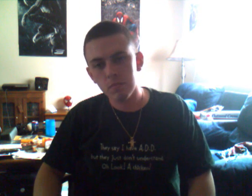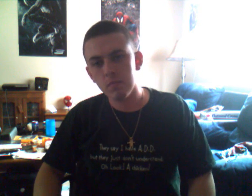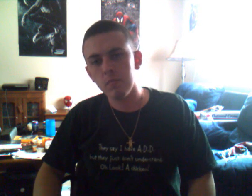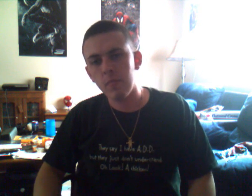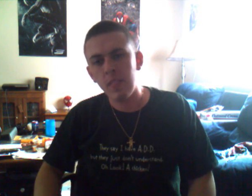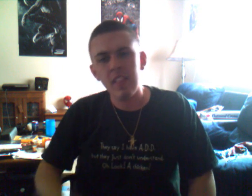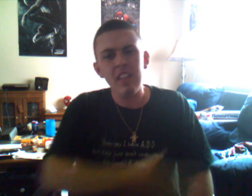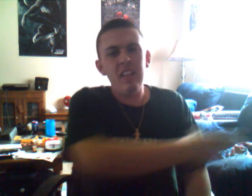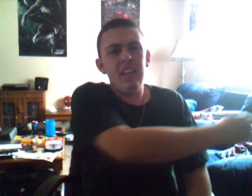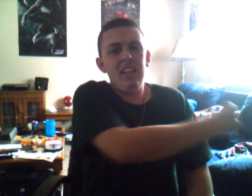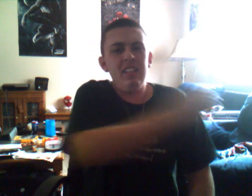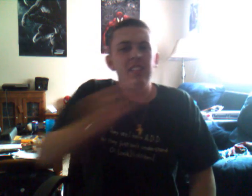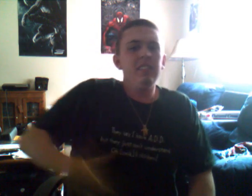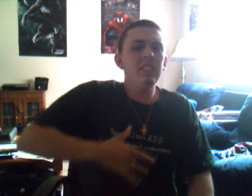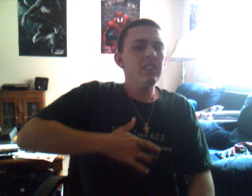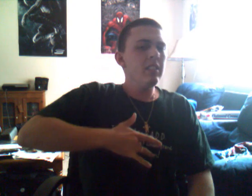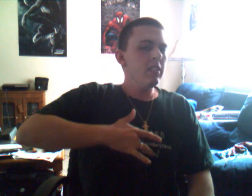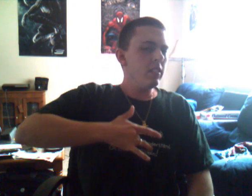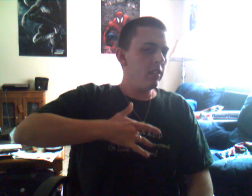I can't